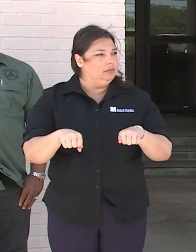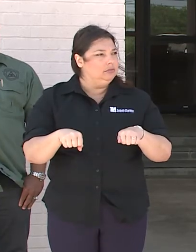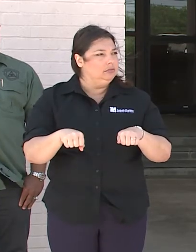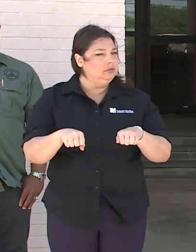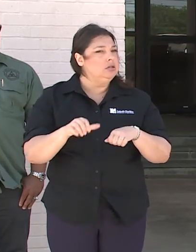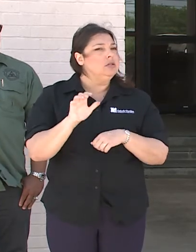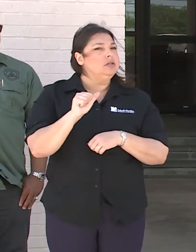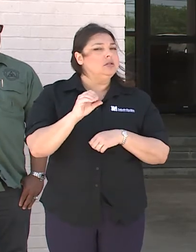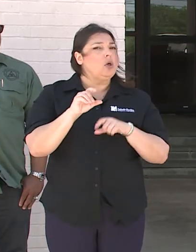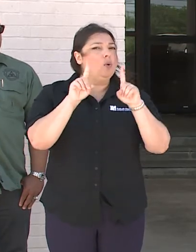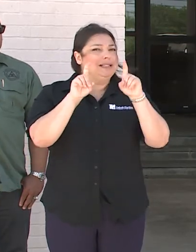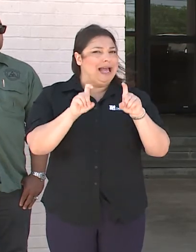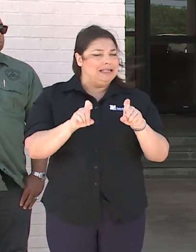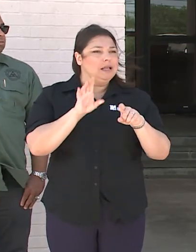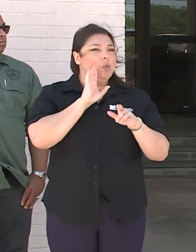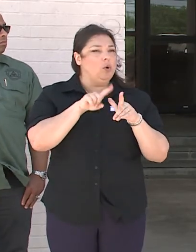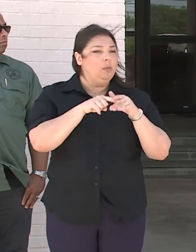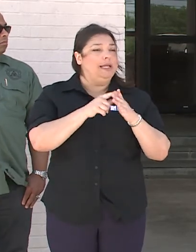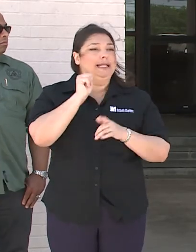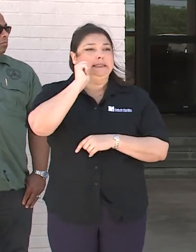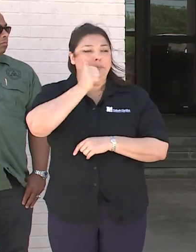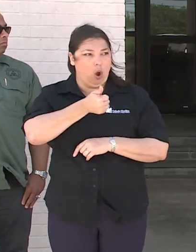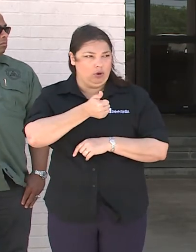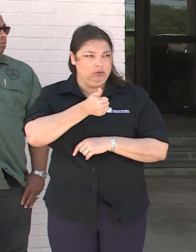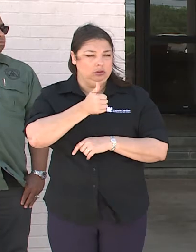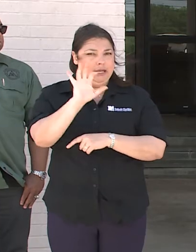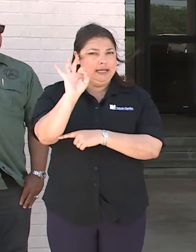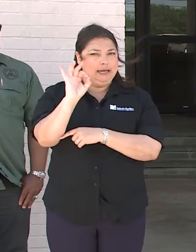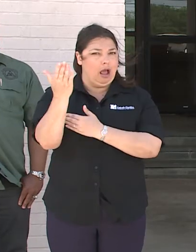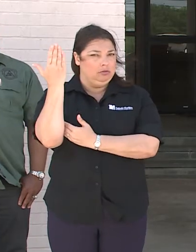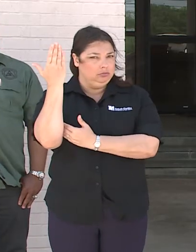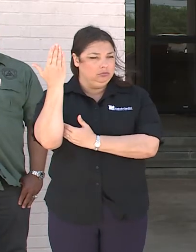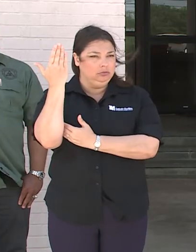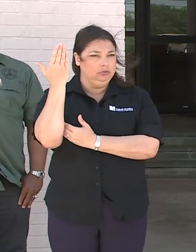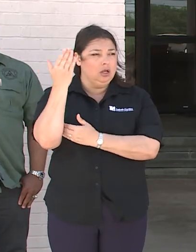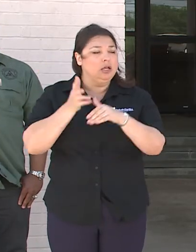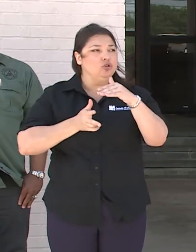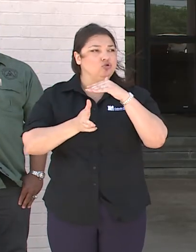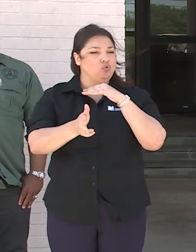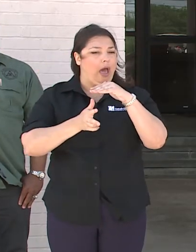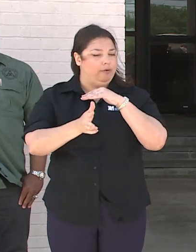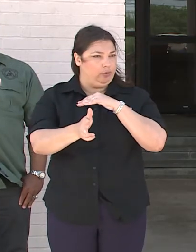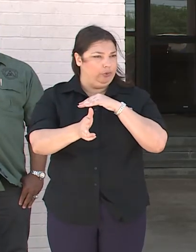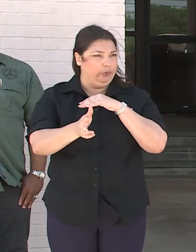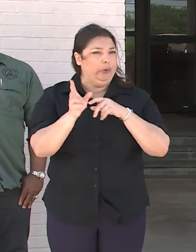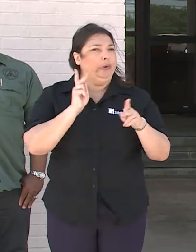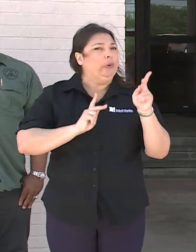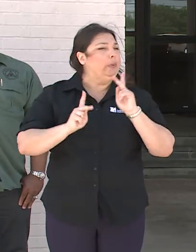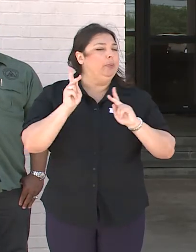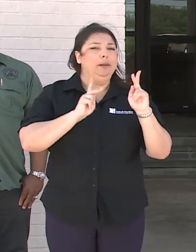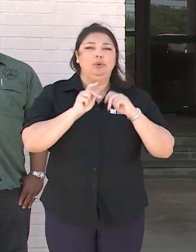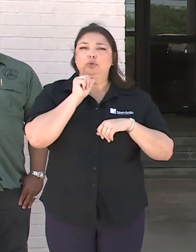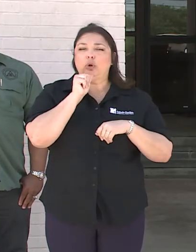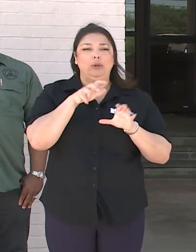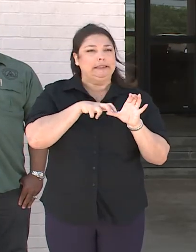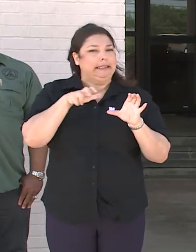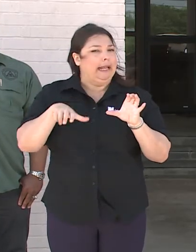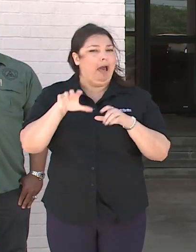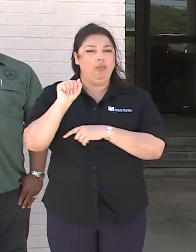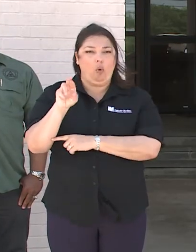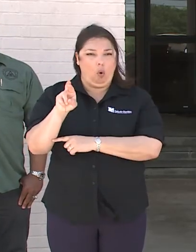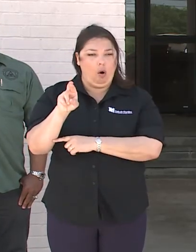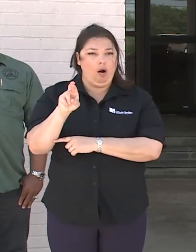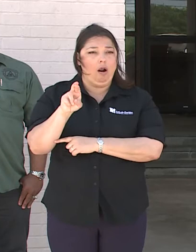your question, testing will begin tomorrow at 9 a.m. It will be drive-through. Residents will not need to get out of their car.